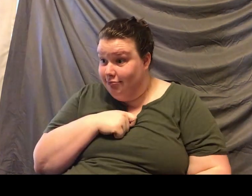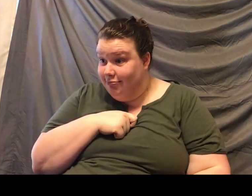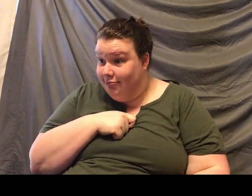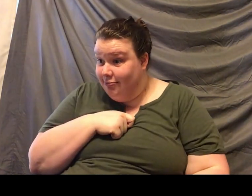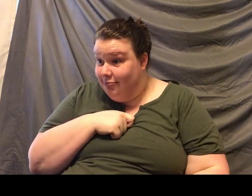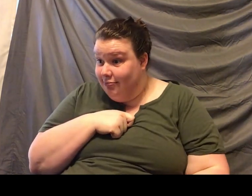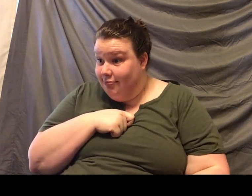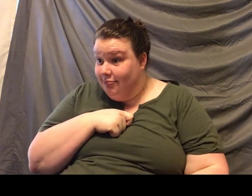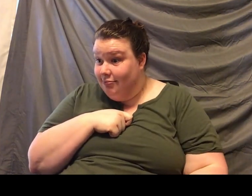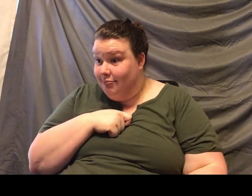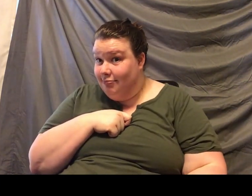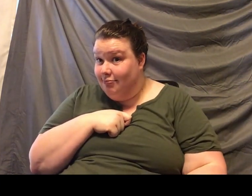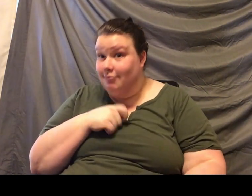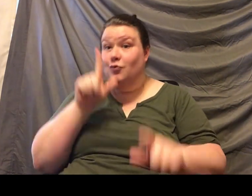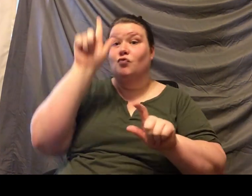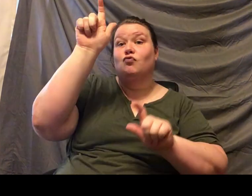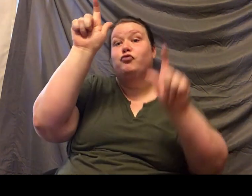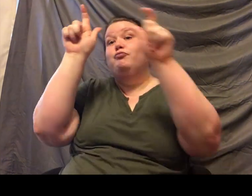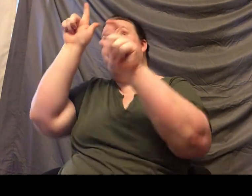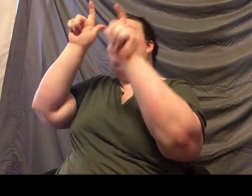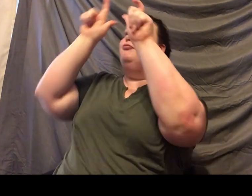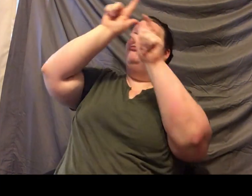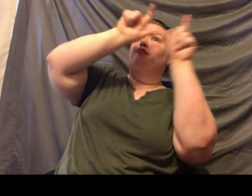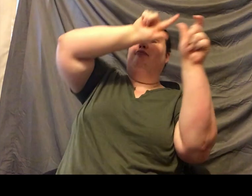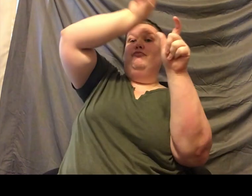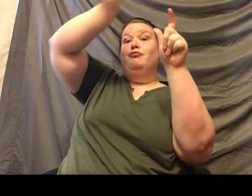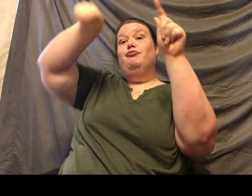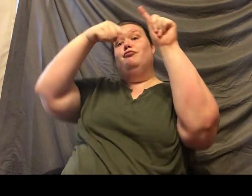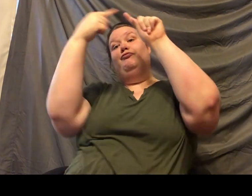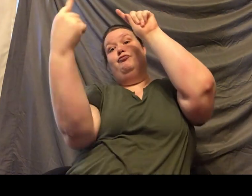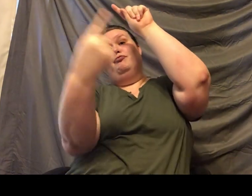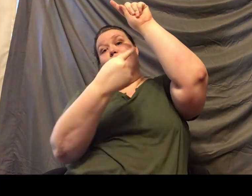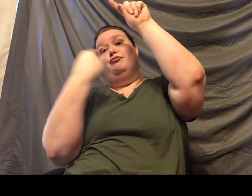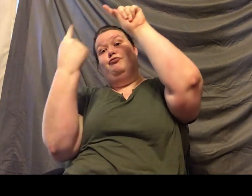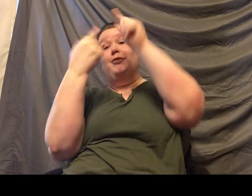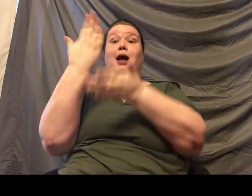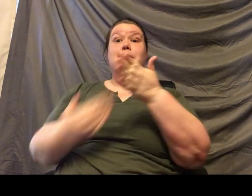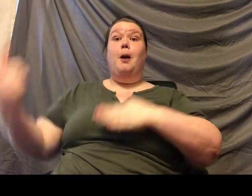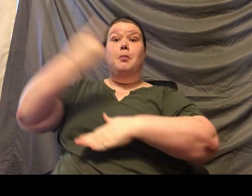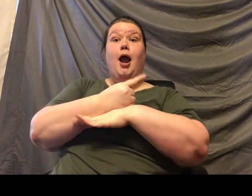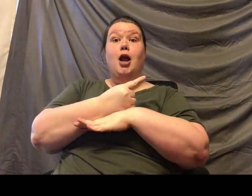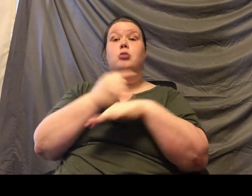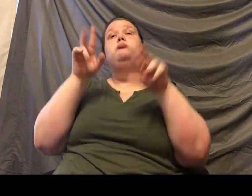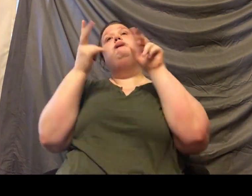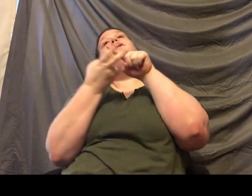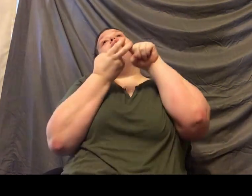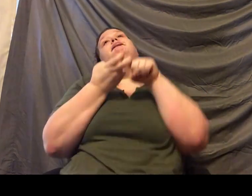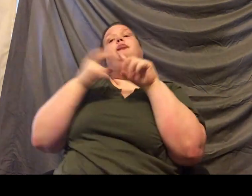There he goes. He's just doing circles for you guys. Sunday, he'll just hang out here and not move at all. So, this is lovely. And our swath